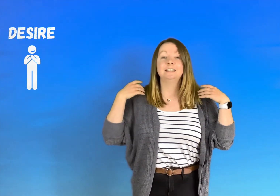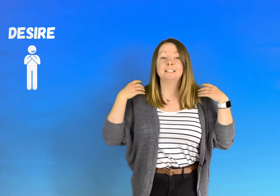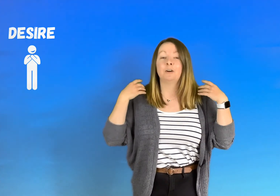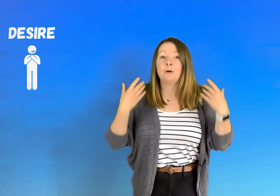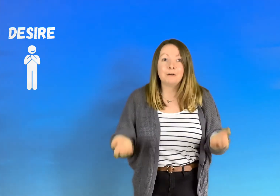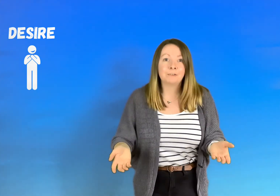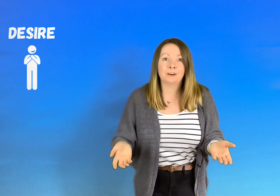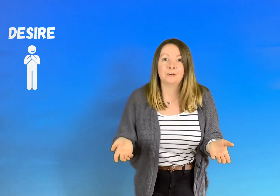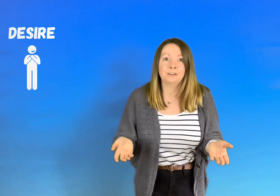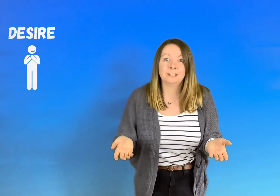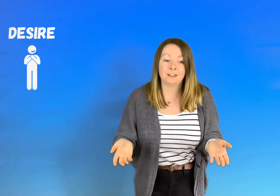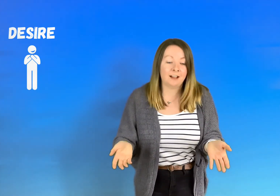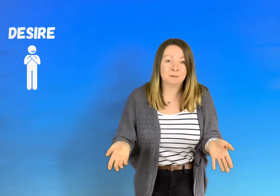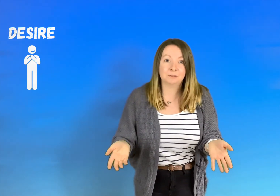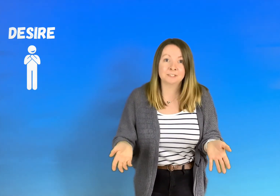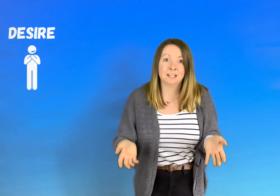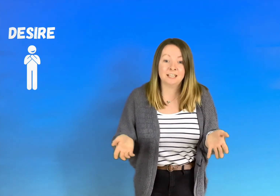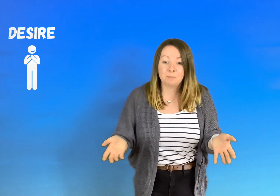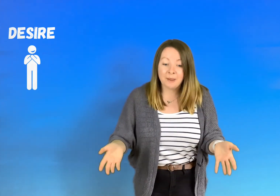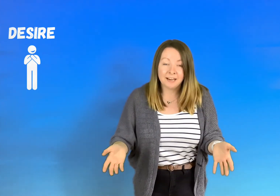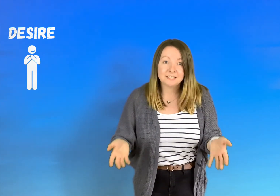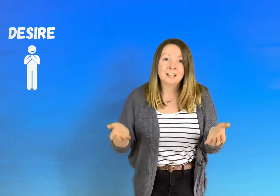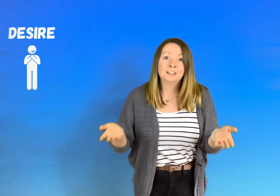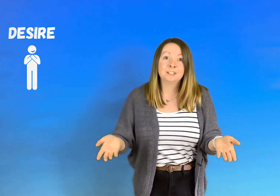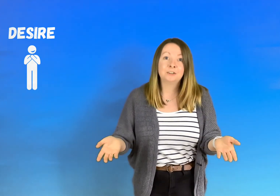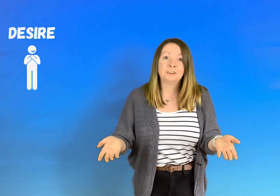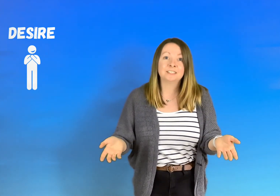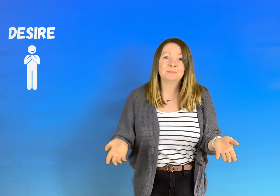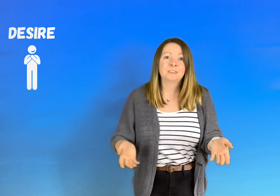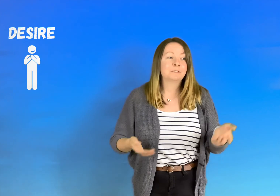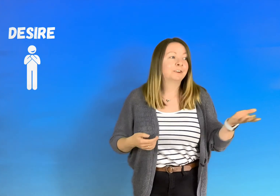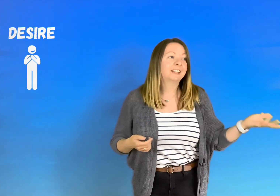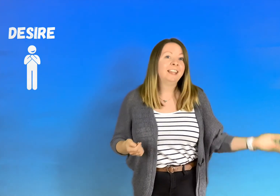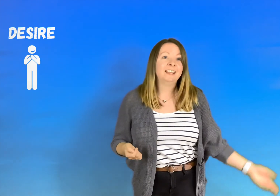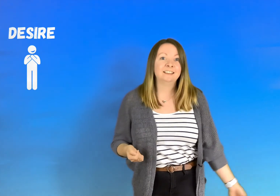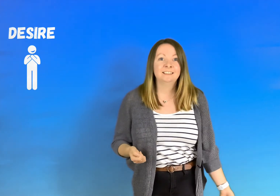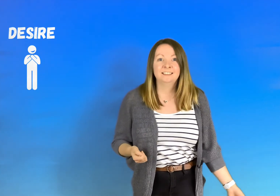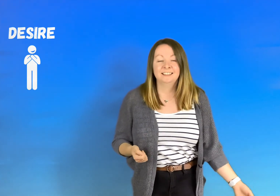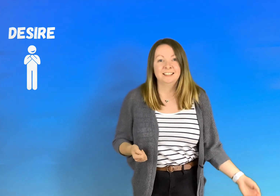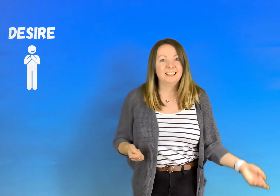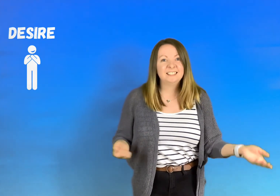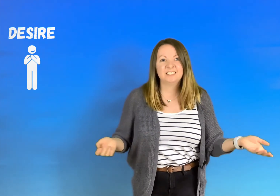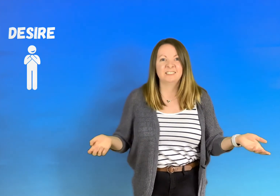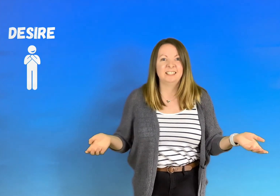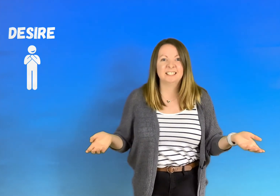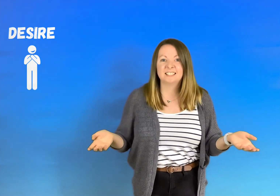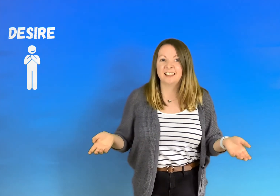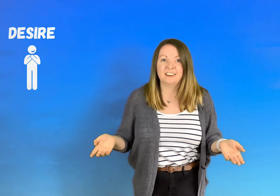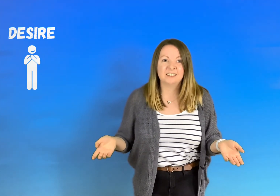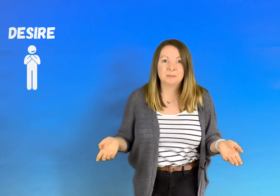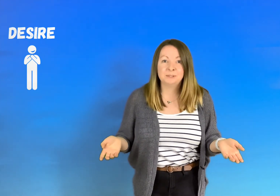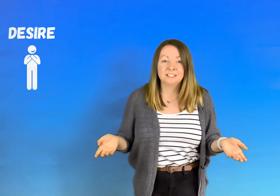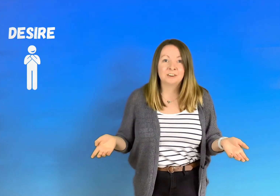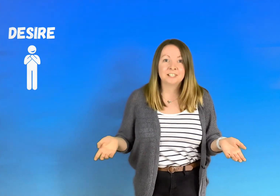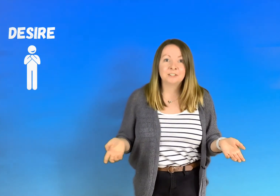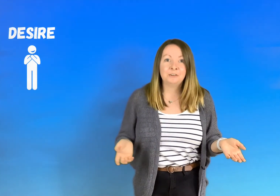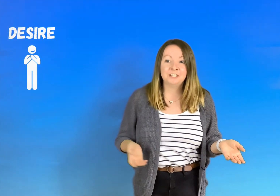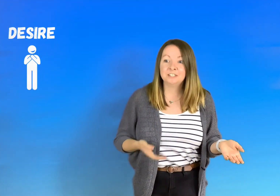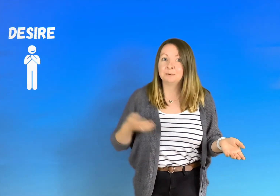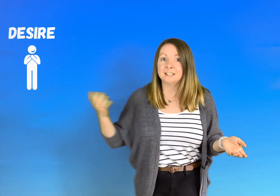to offer all the animals that he'd picked to god for cain he did not really desire to please god at all he just wanted